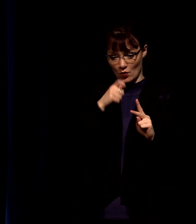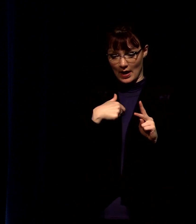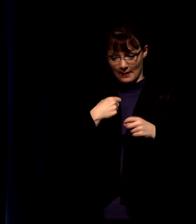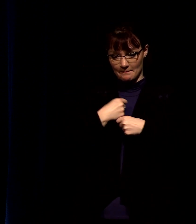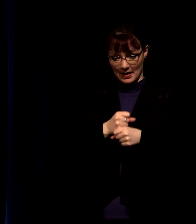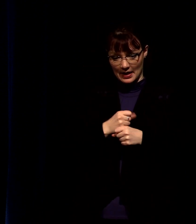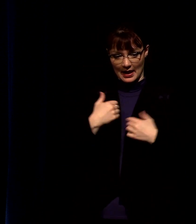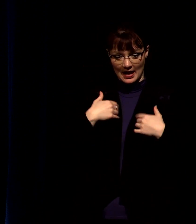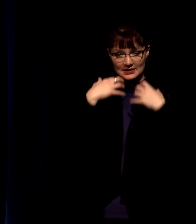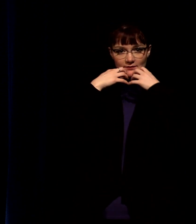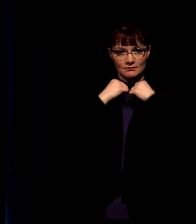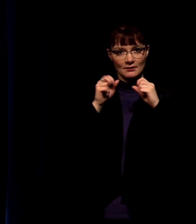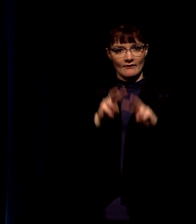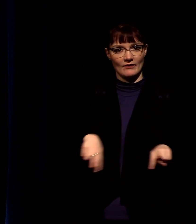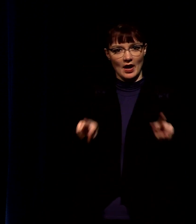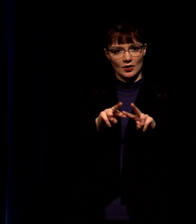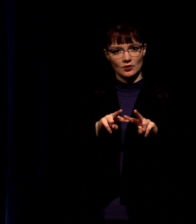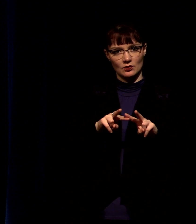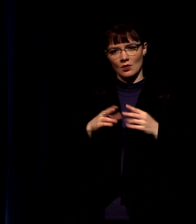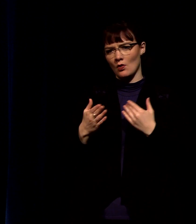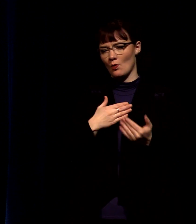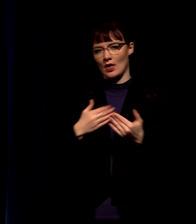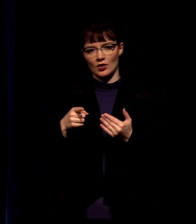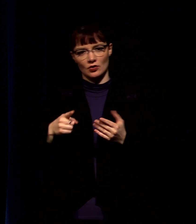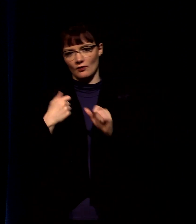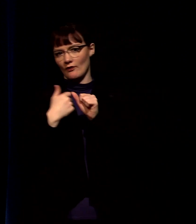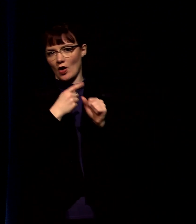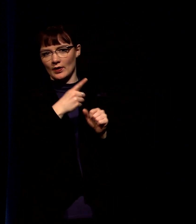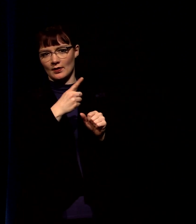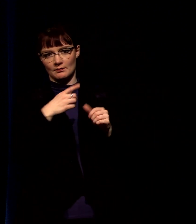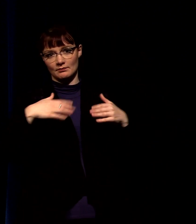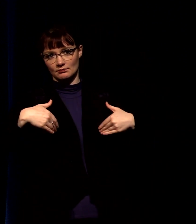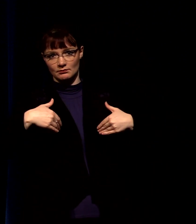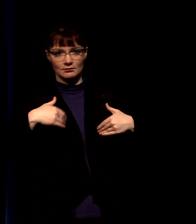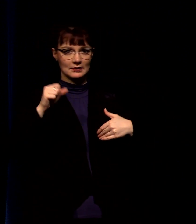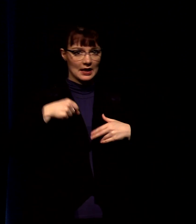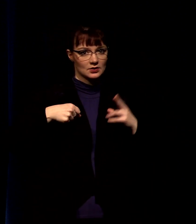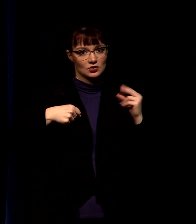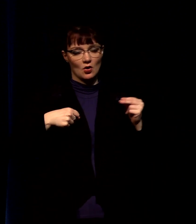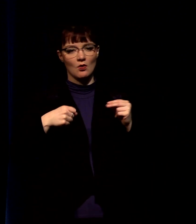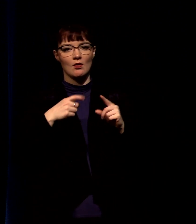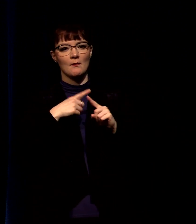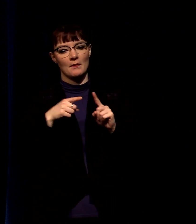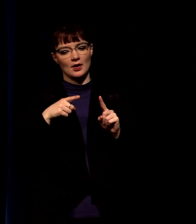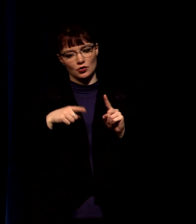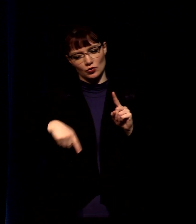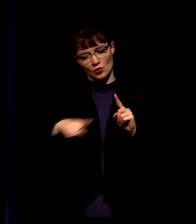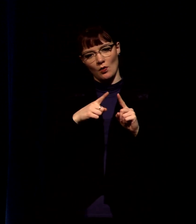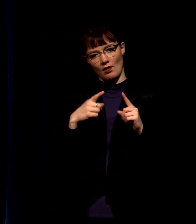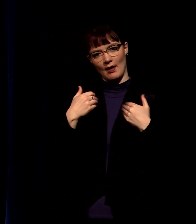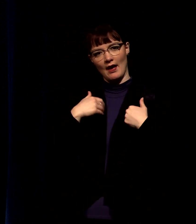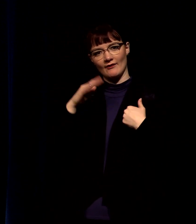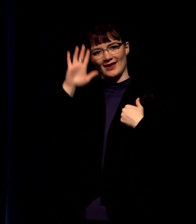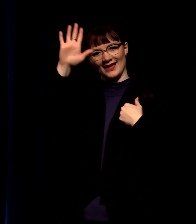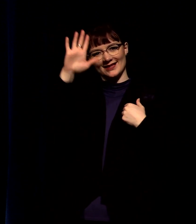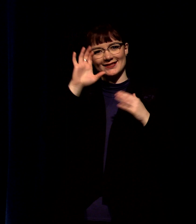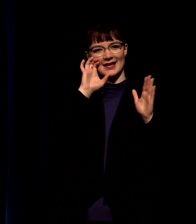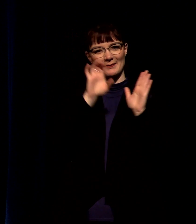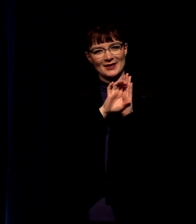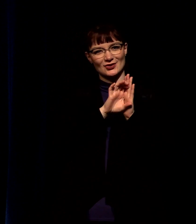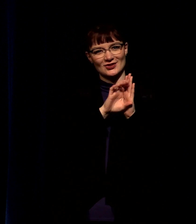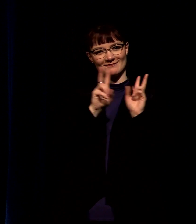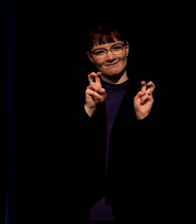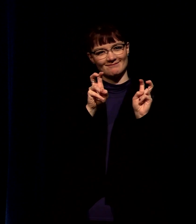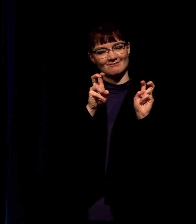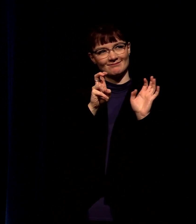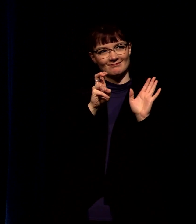in this room whether your allegiance is in him or not you are created in his image and you bear his image and what he is